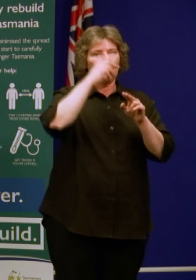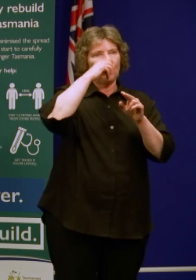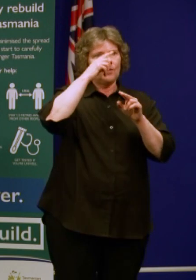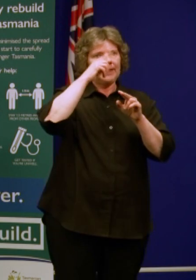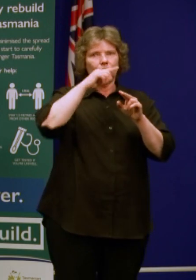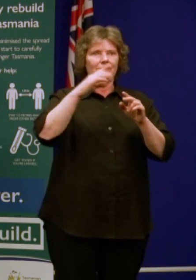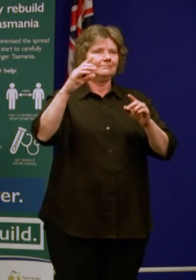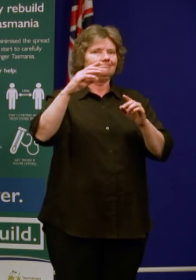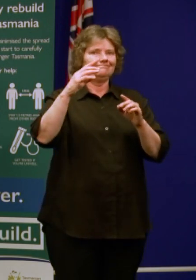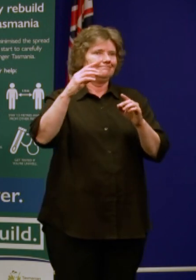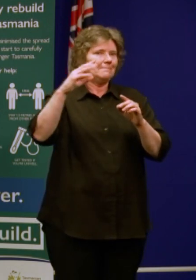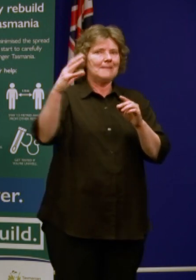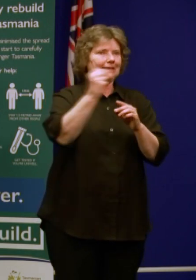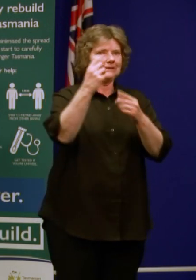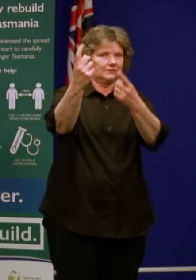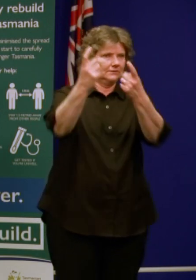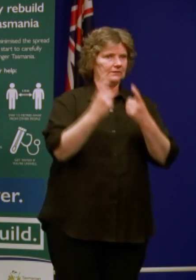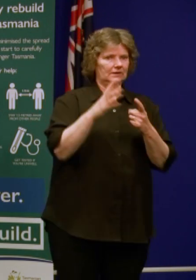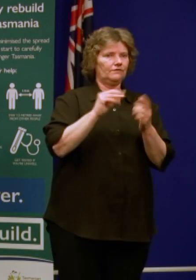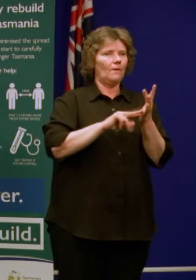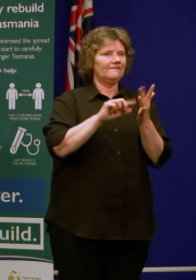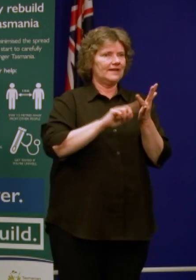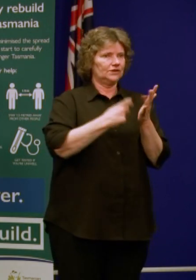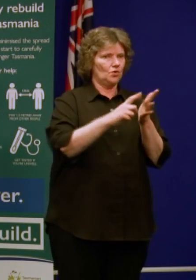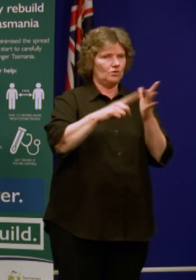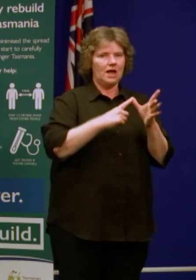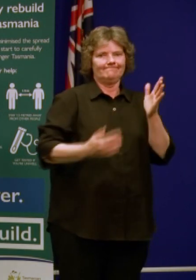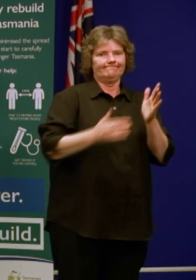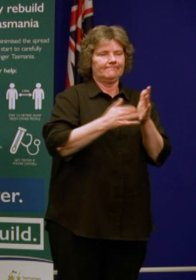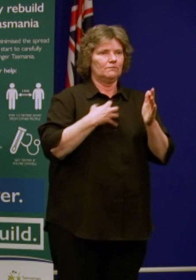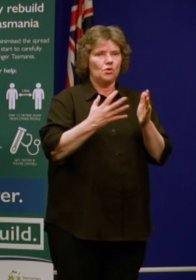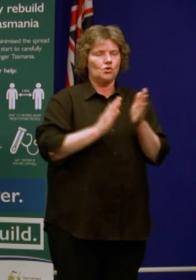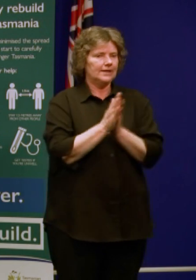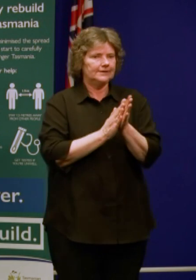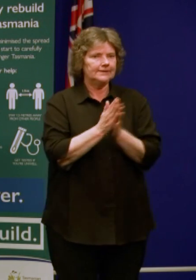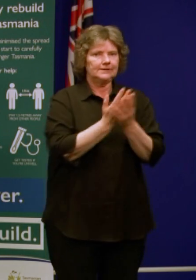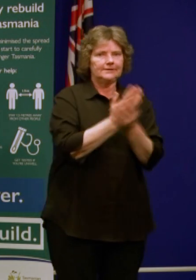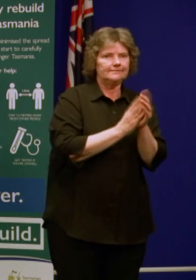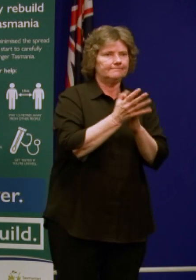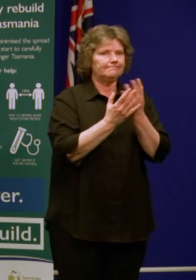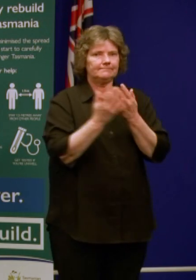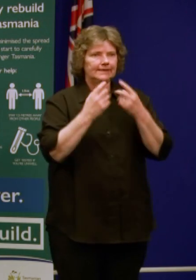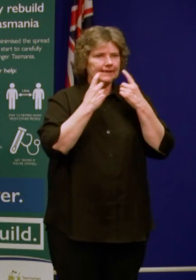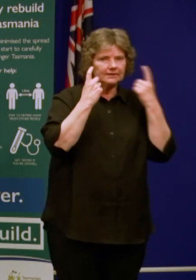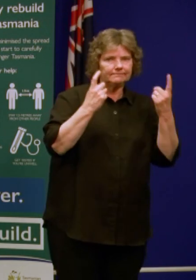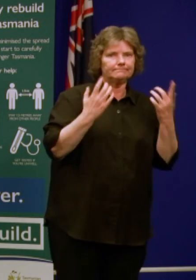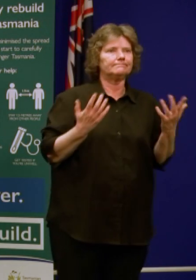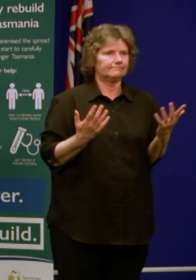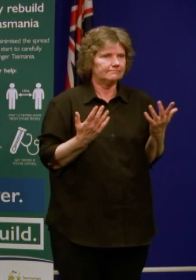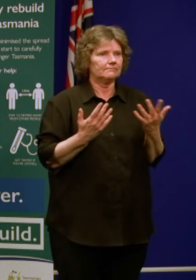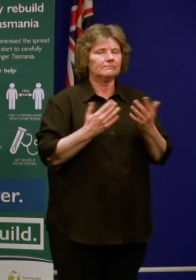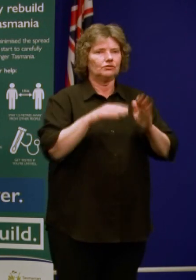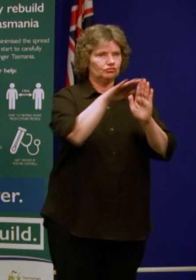including additional hygiene and movement restrictions in response to what was occurring in the Melbourne community.